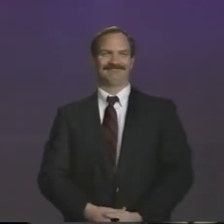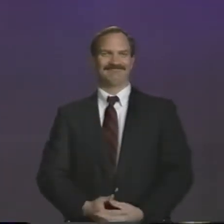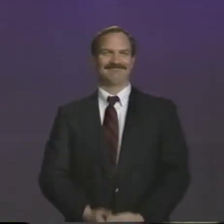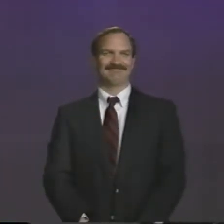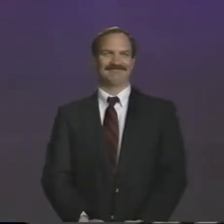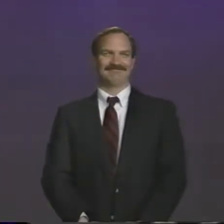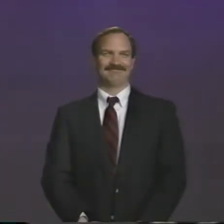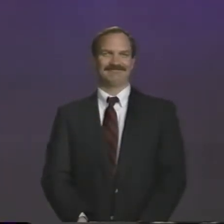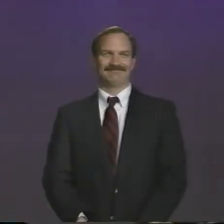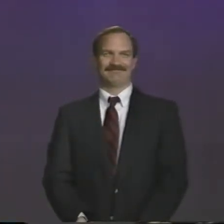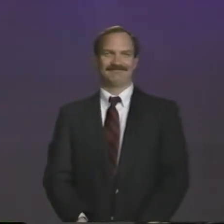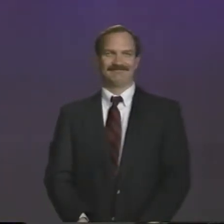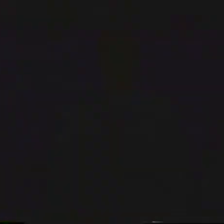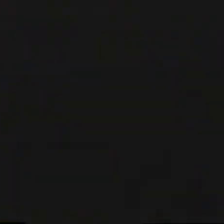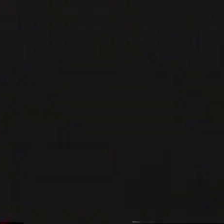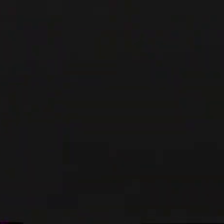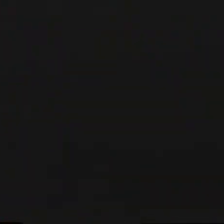Games for the Deaf. And I hope...